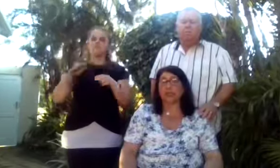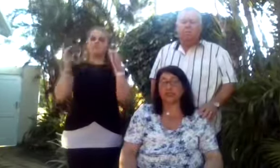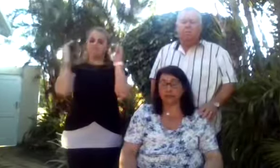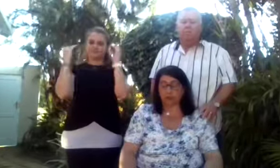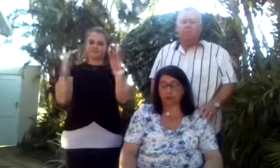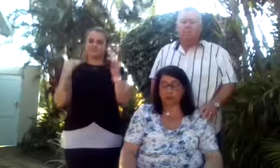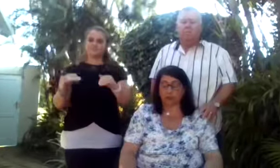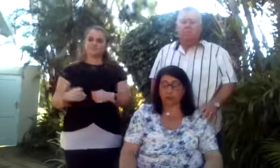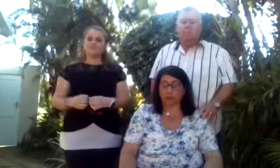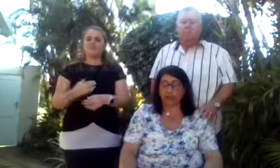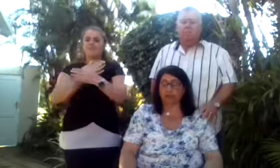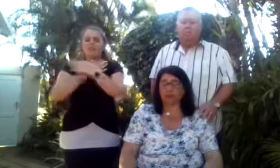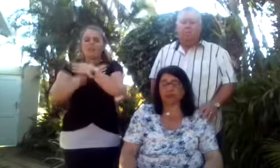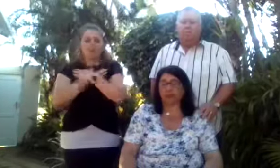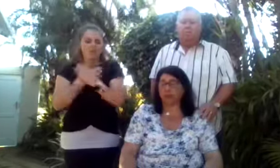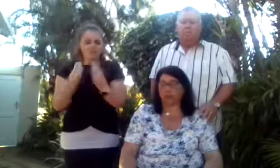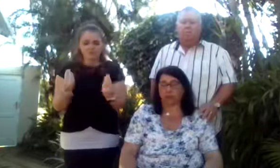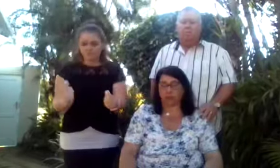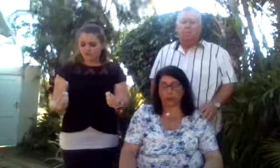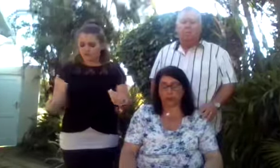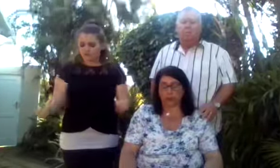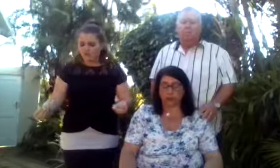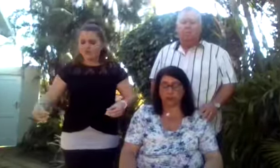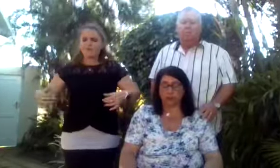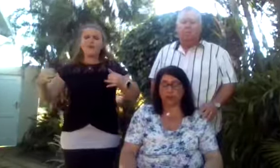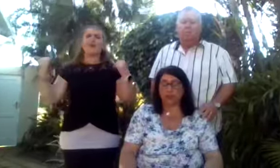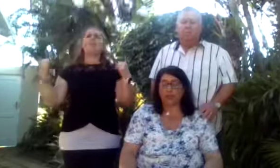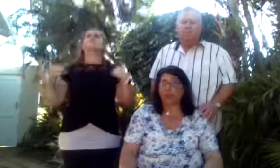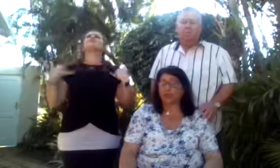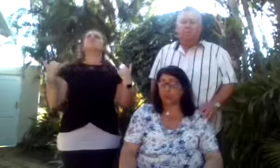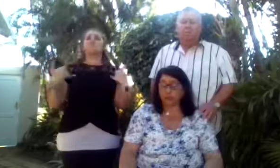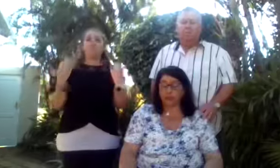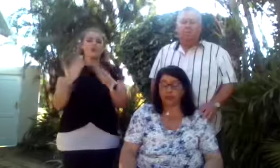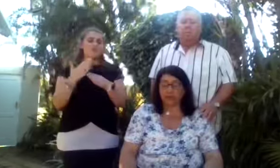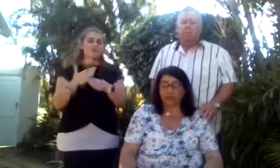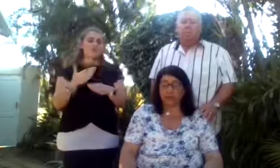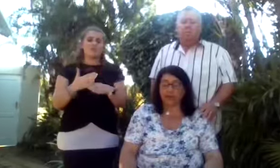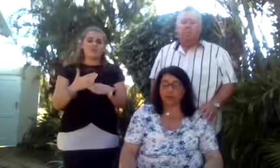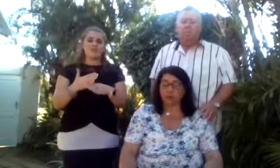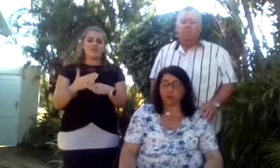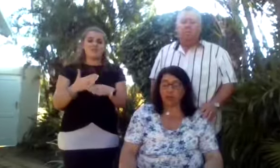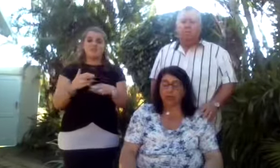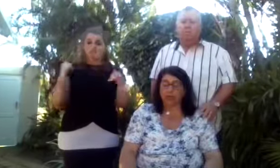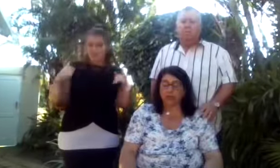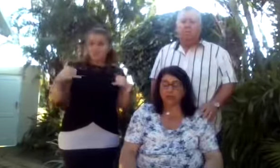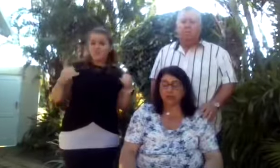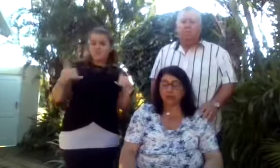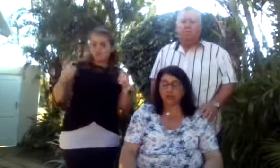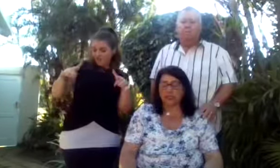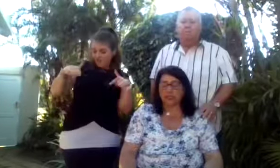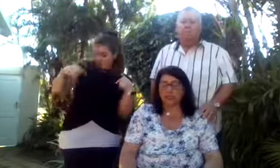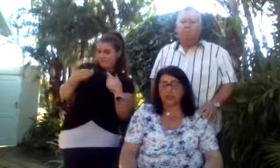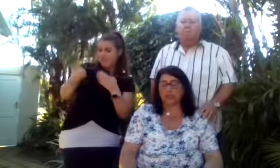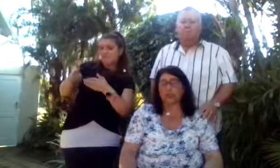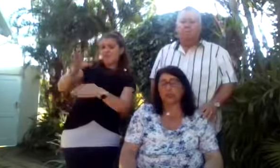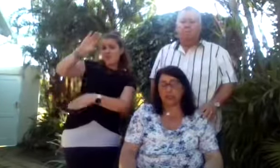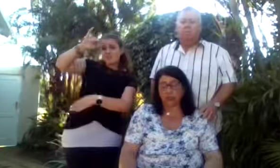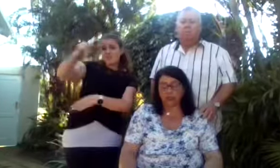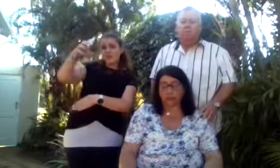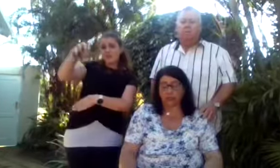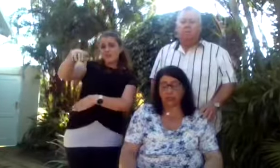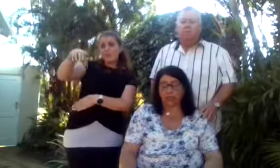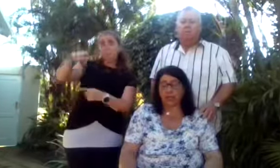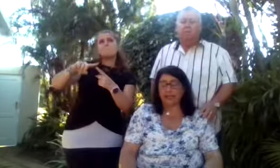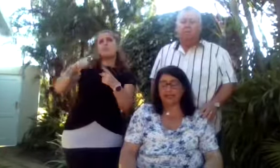She loved the children, and was very enthralled with this job. She enjoyed living in Johannesburg, but Jess saw the need to get her